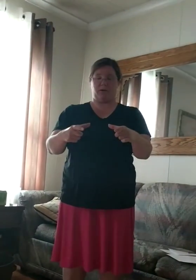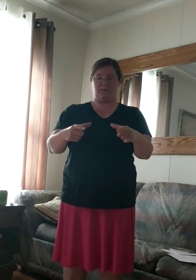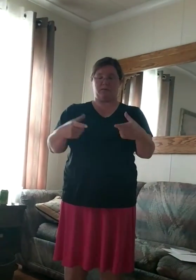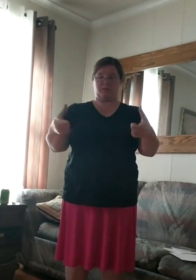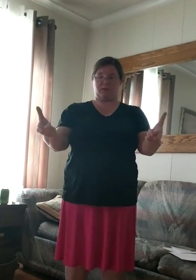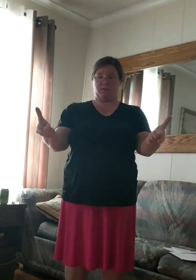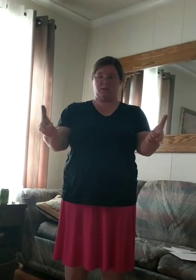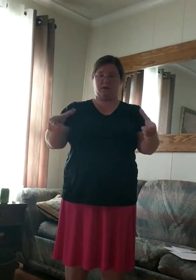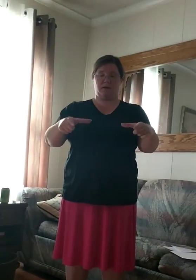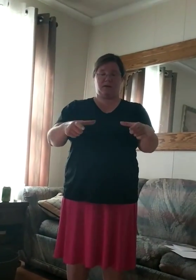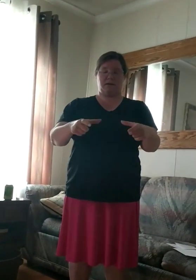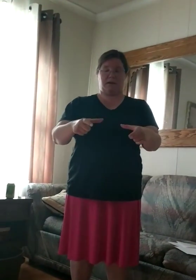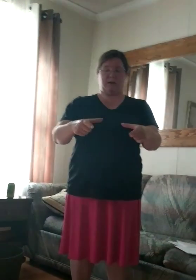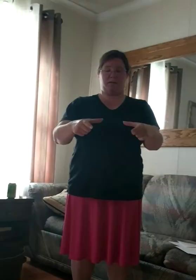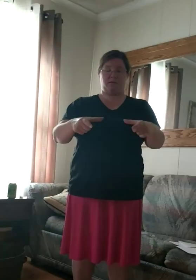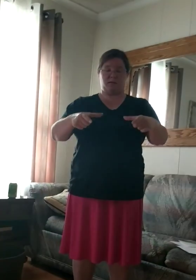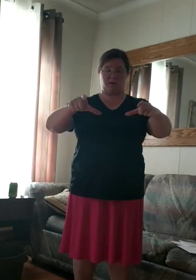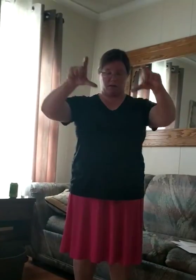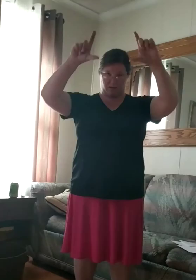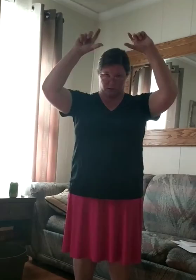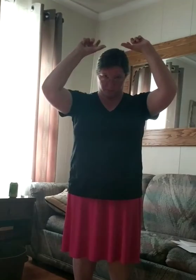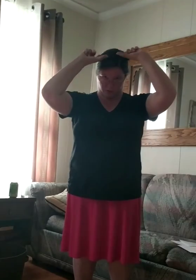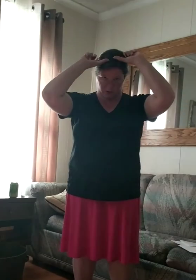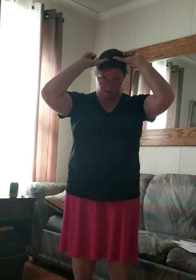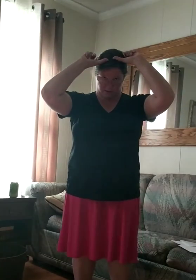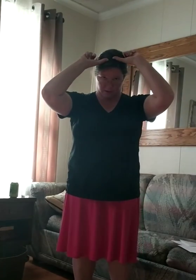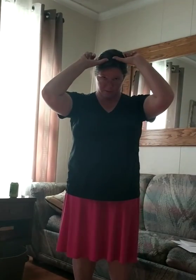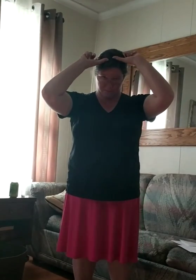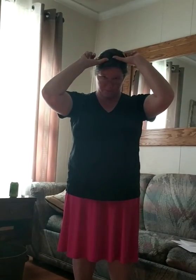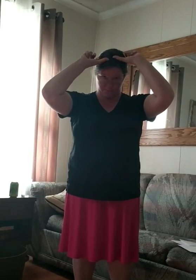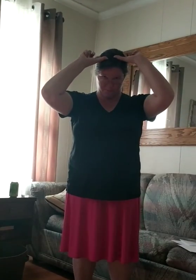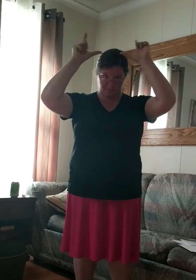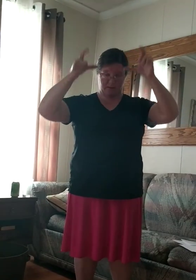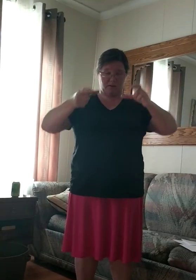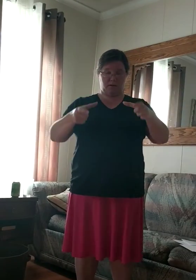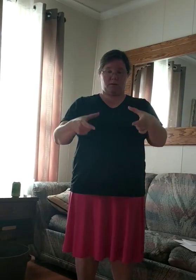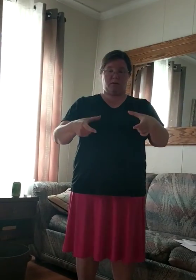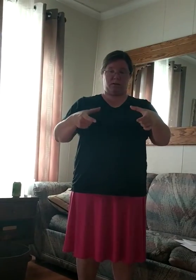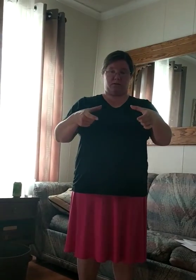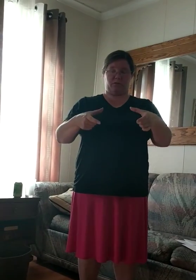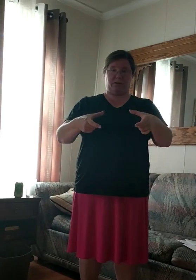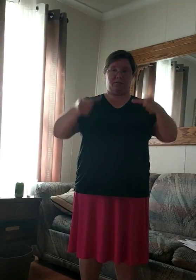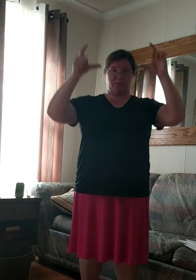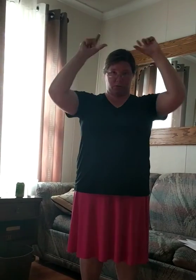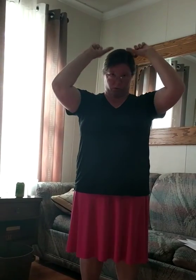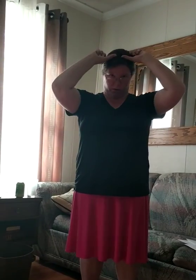of us with our hands. And then you're going to put it on your head. As you wait for the crown.